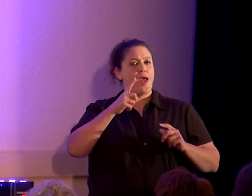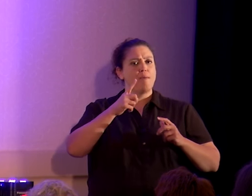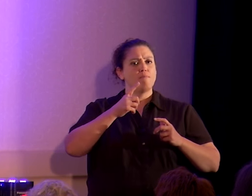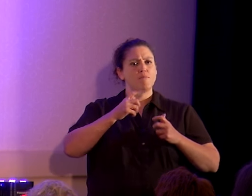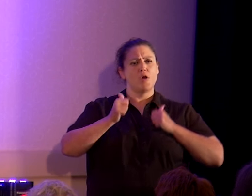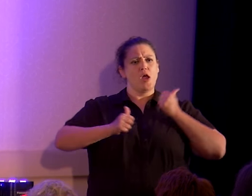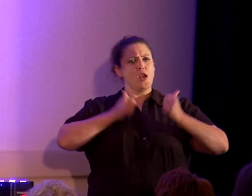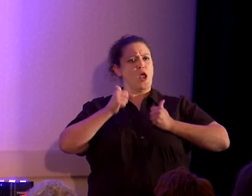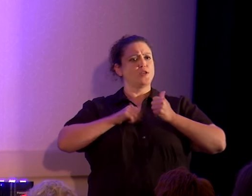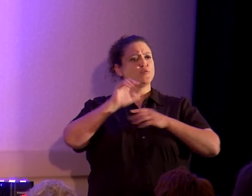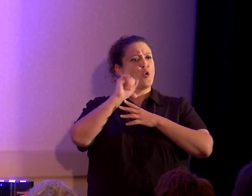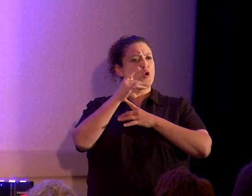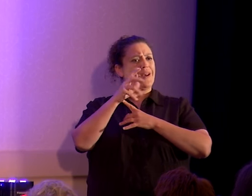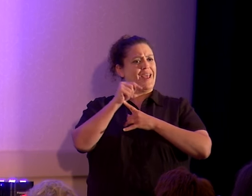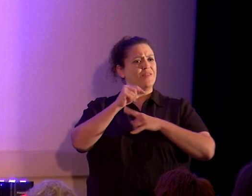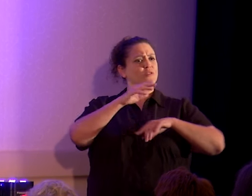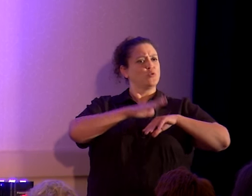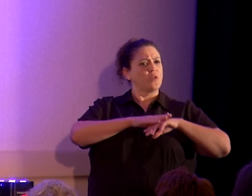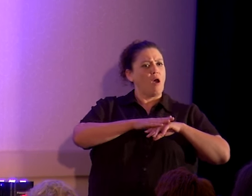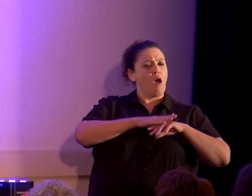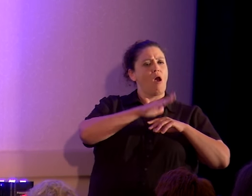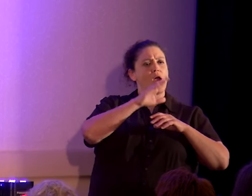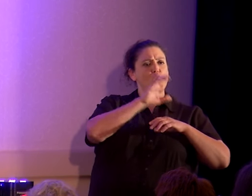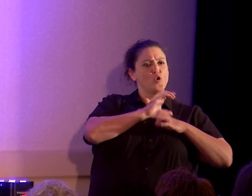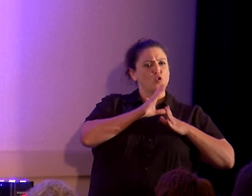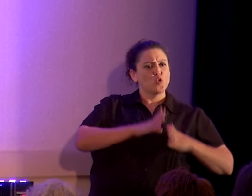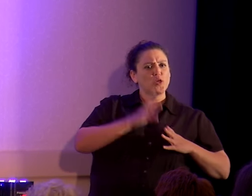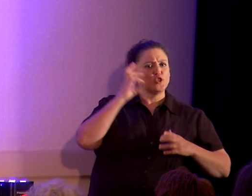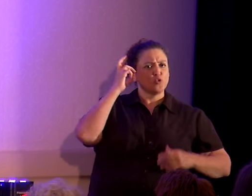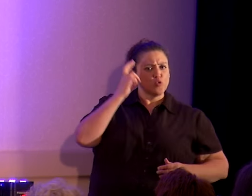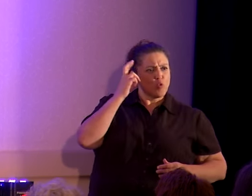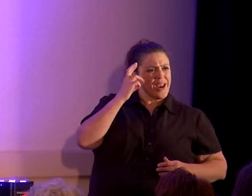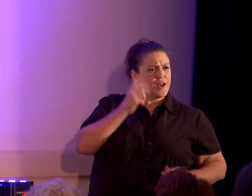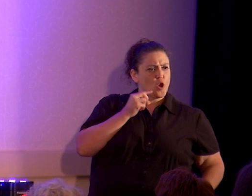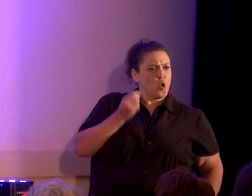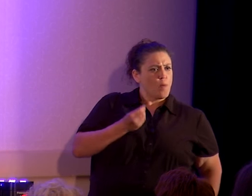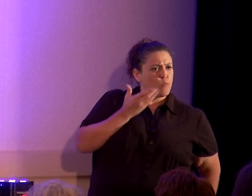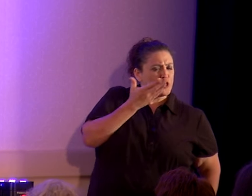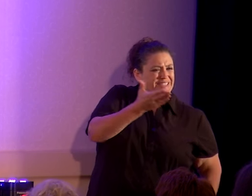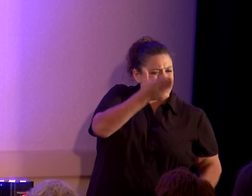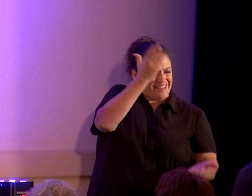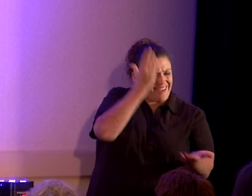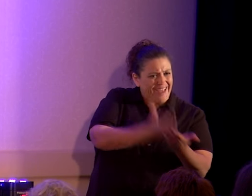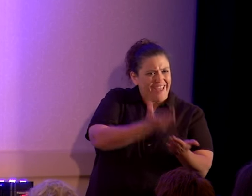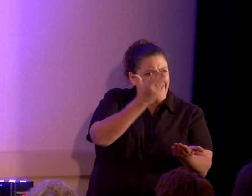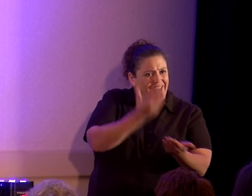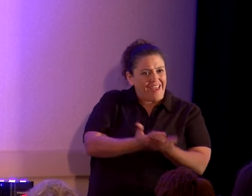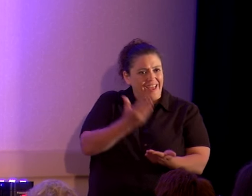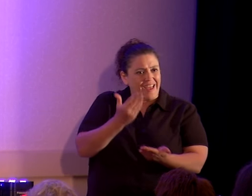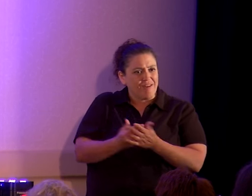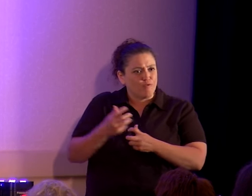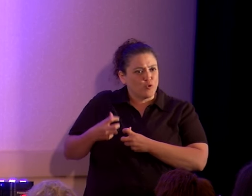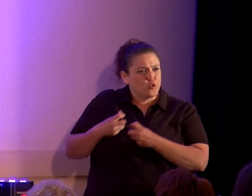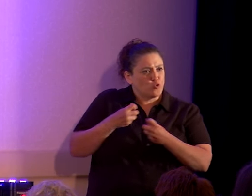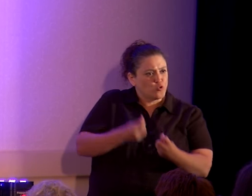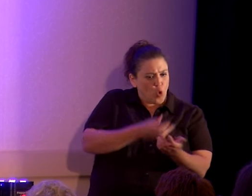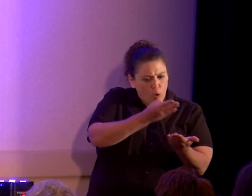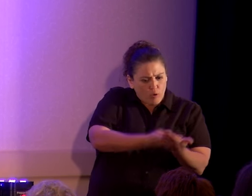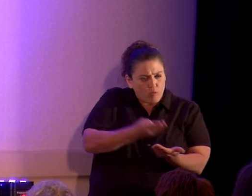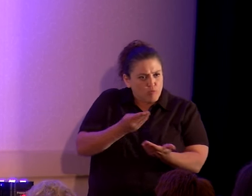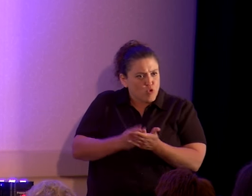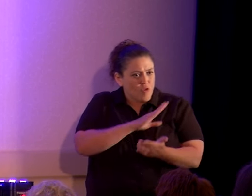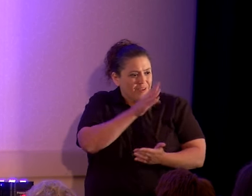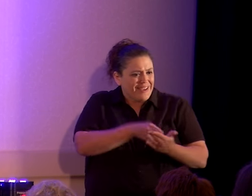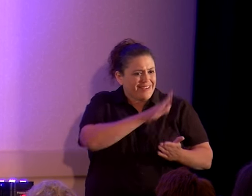was on drive-time Christian radio, presenting evidence, presenting sound arguments against what these people